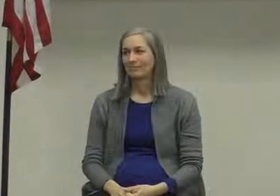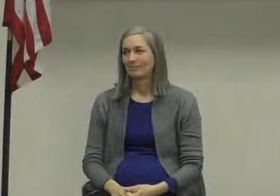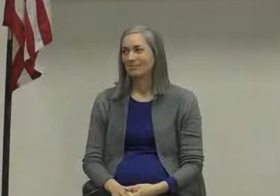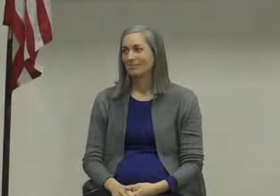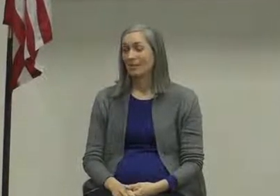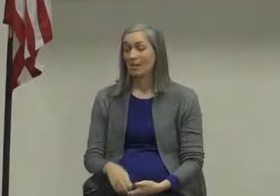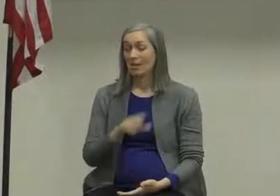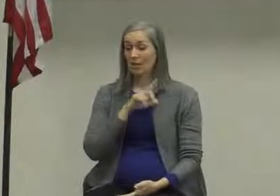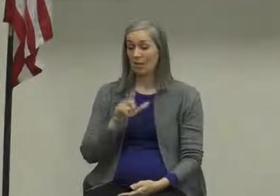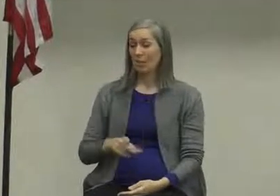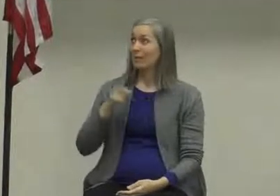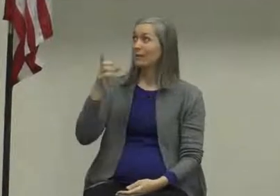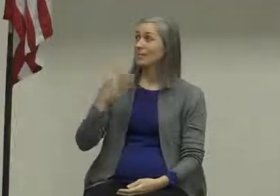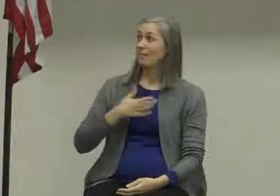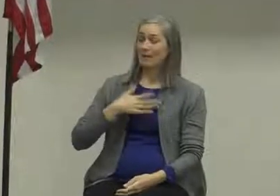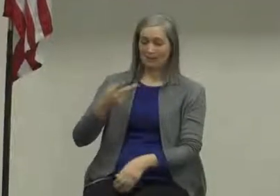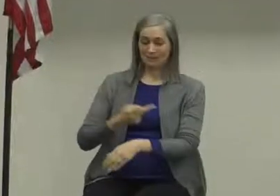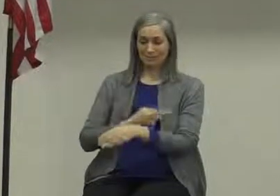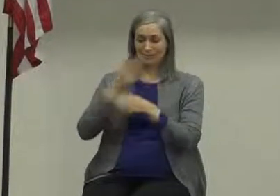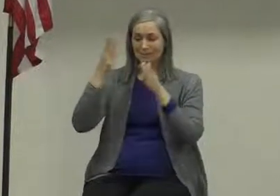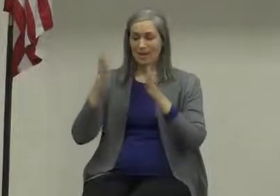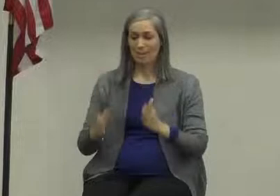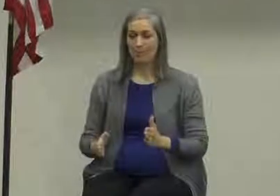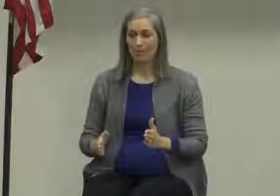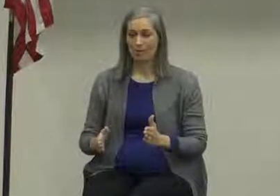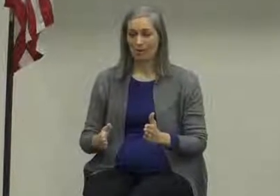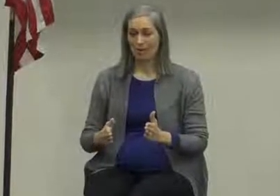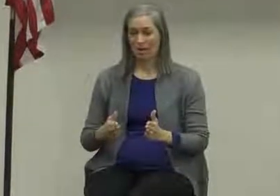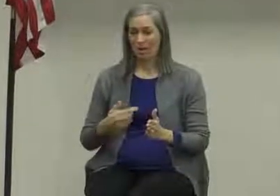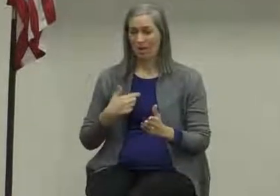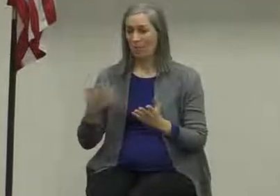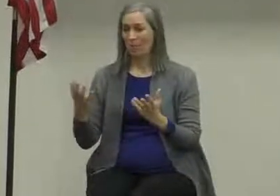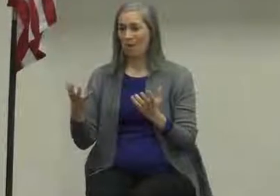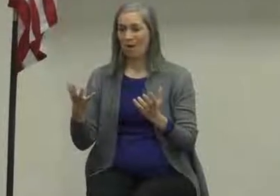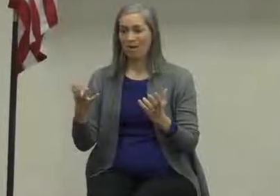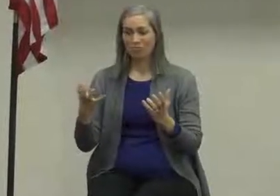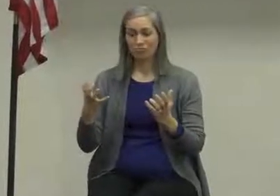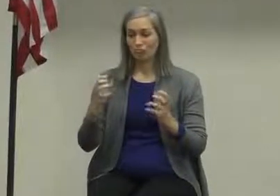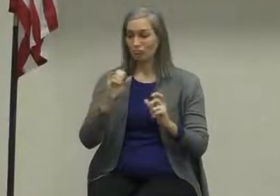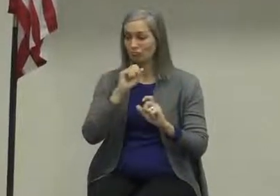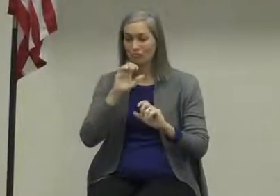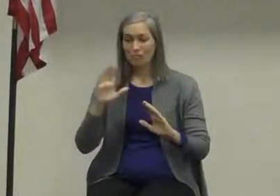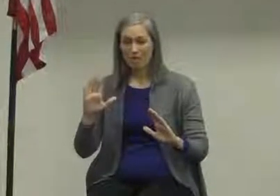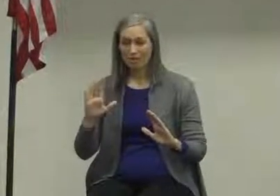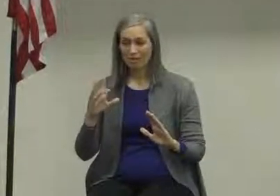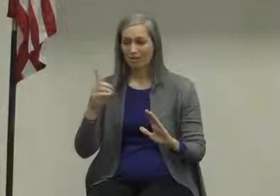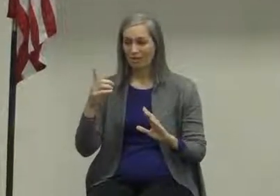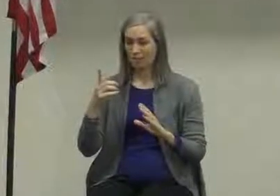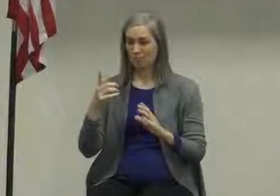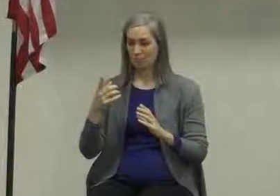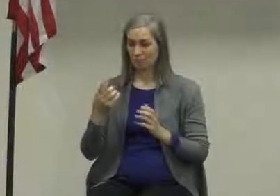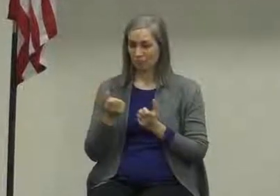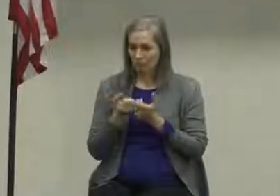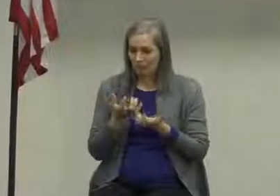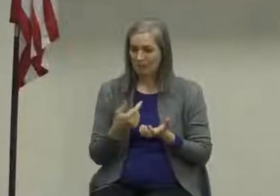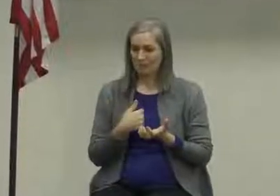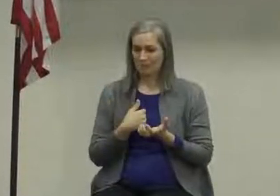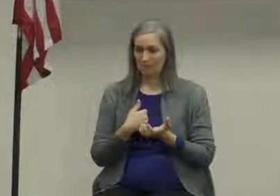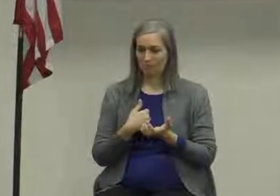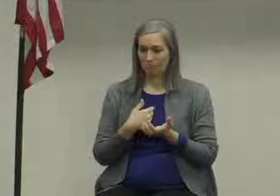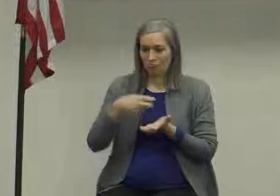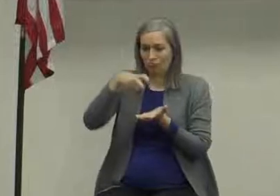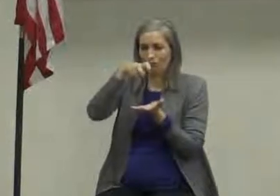the lord is my shepherd i shall not want he makes me lie down in grief pastures